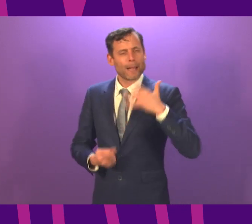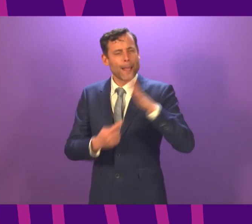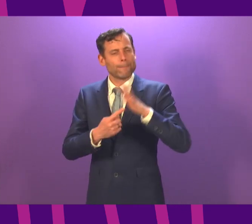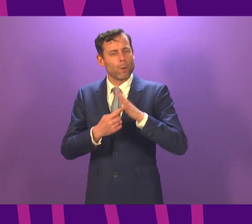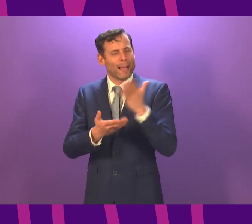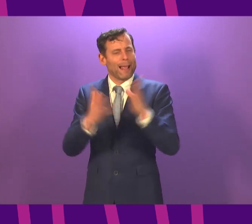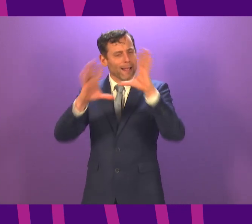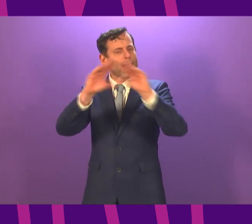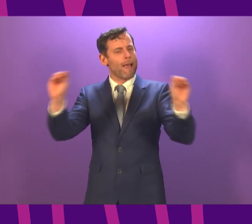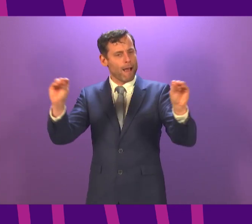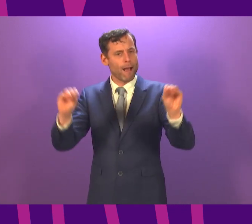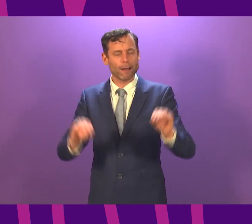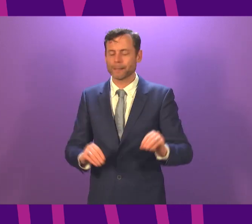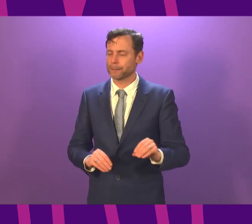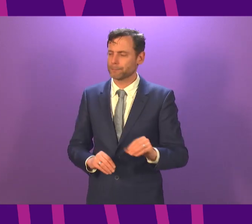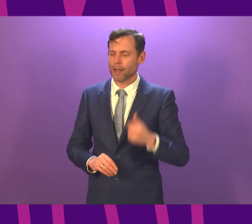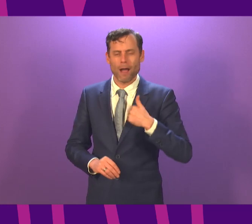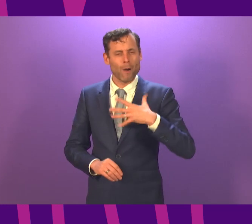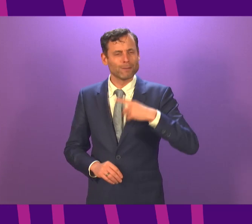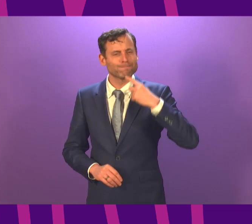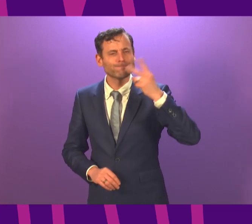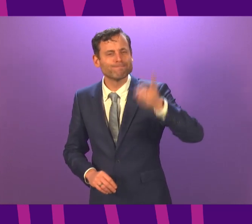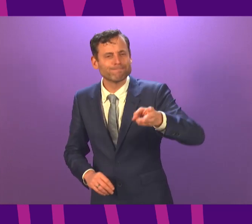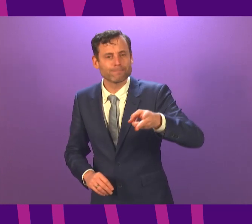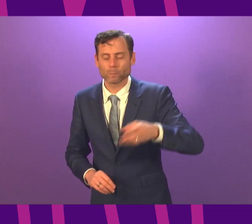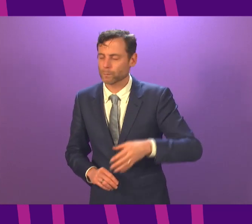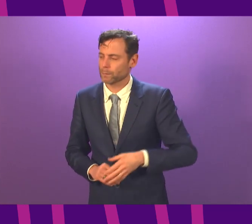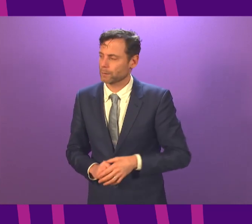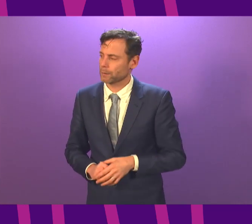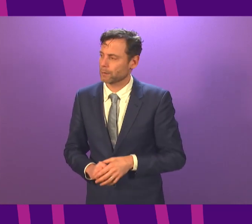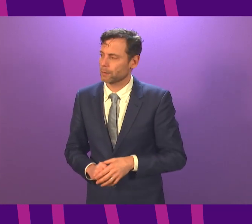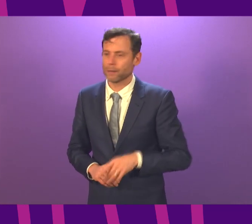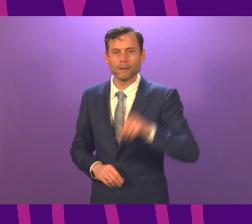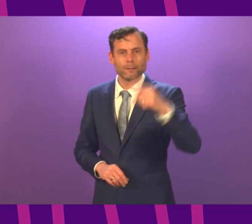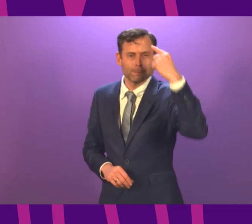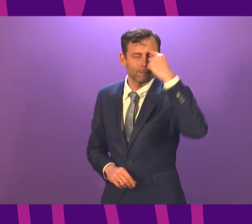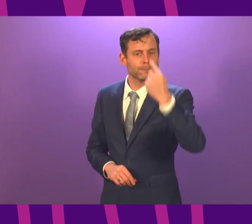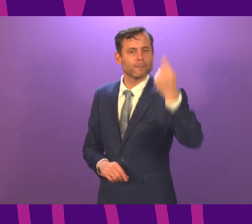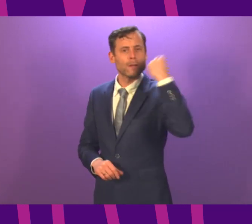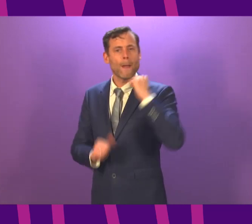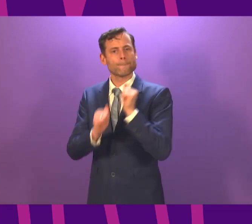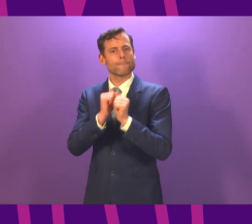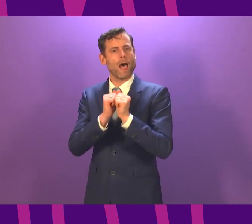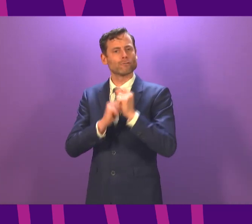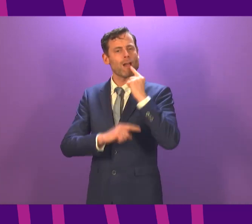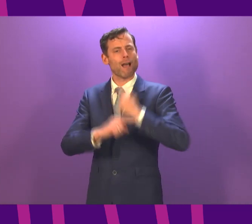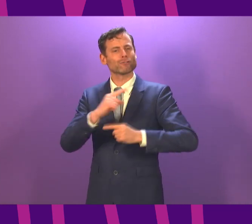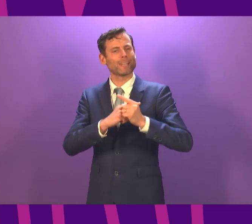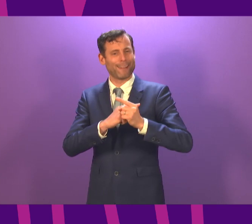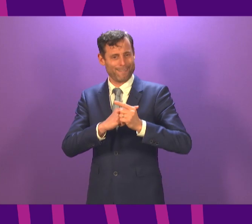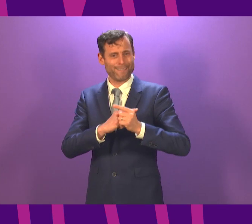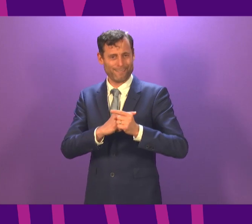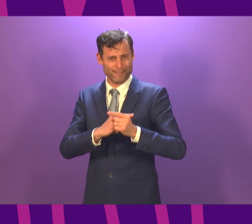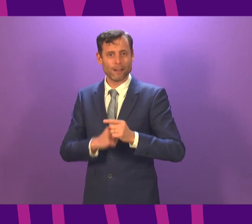stress this, is to recapture the sense and the spirit we had back in March last year when I think everybody